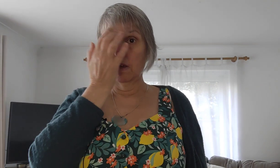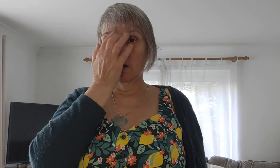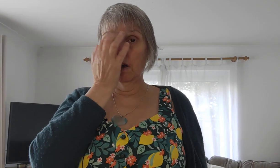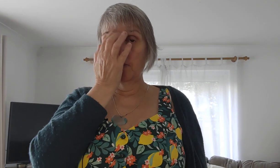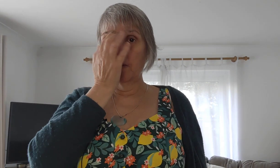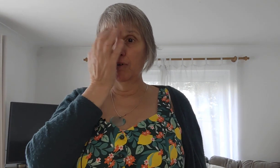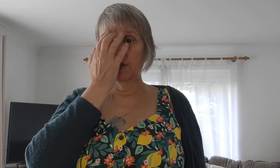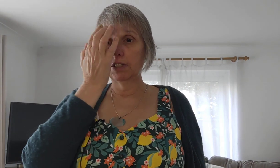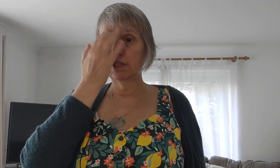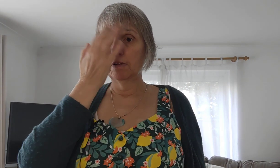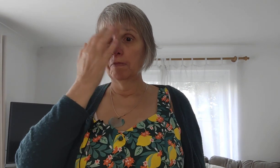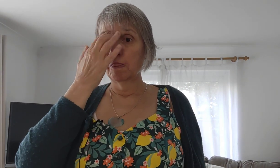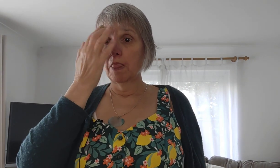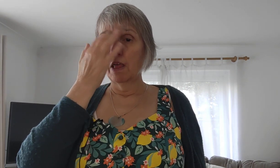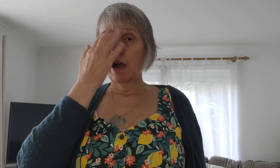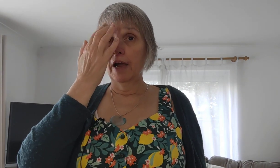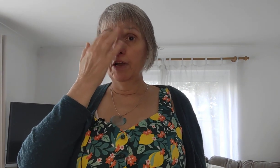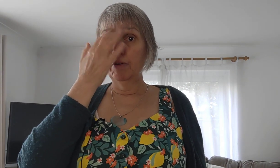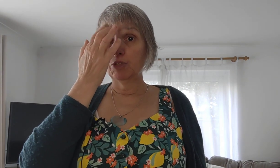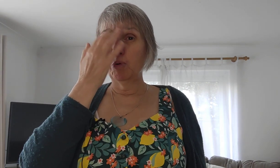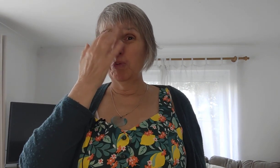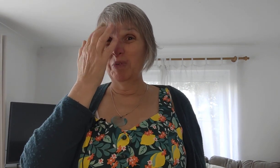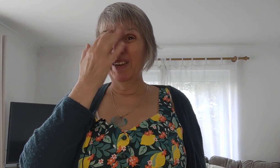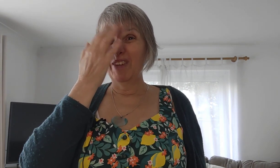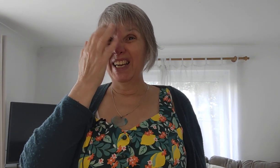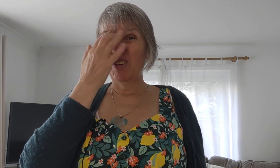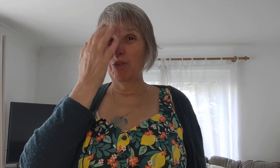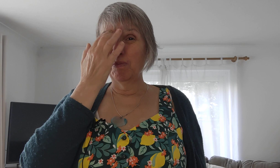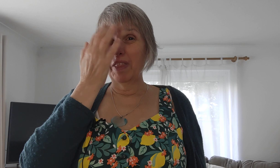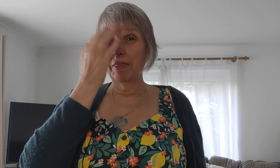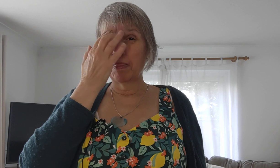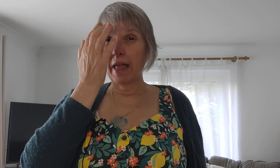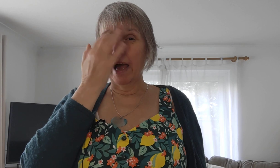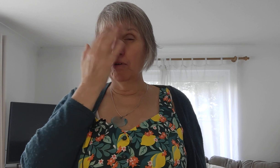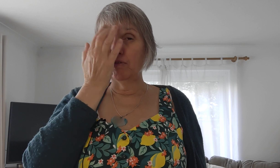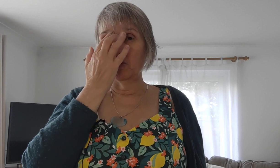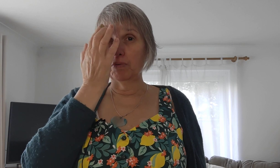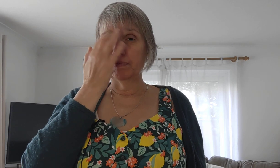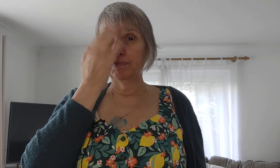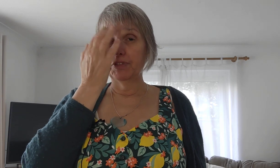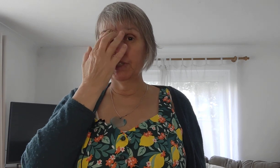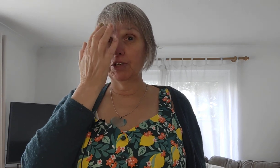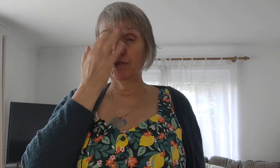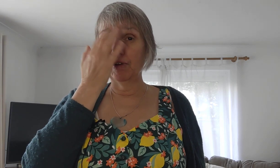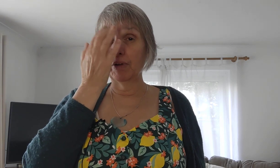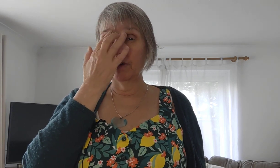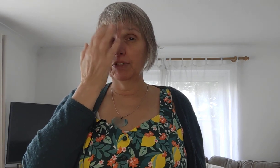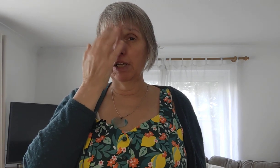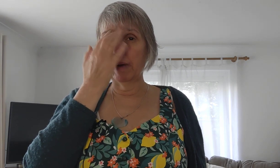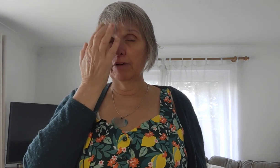eyebrow point i know it's probably really not helpful to still feel guilty about